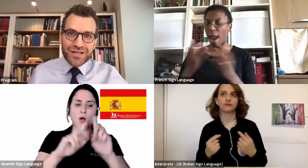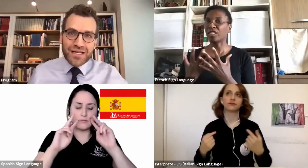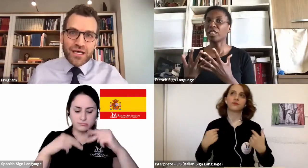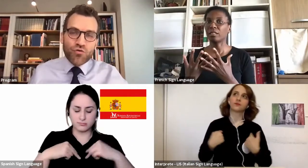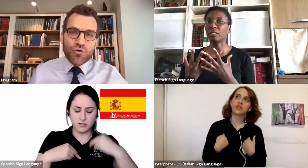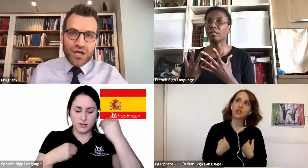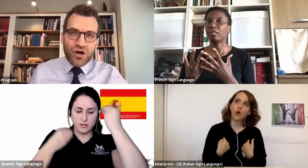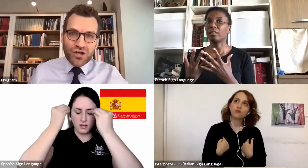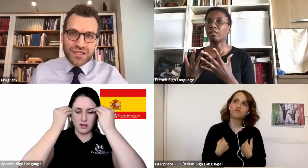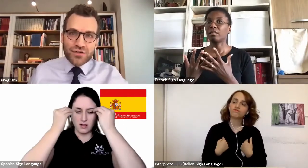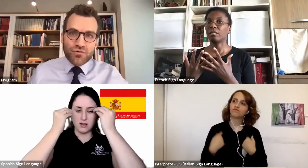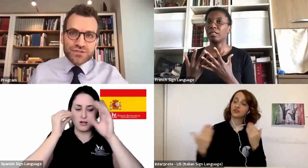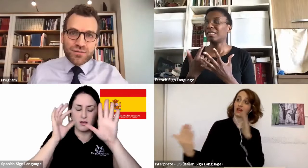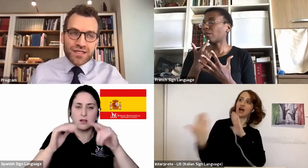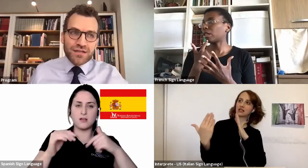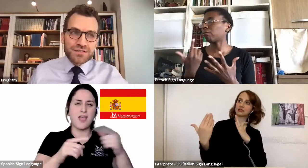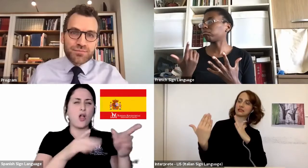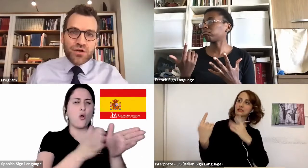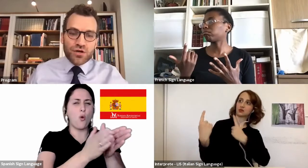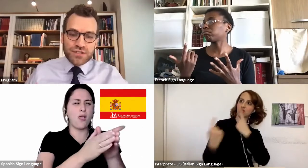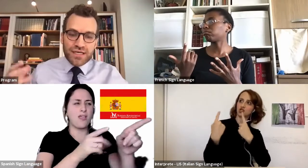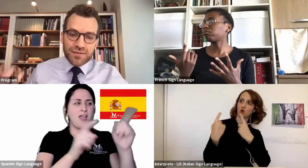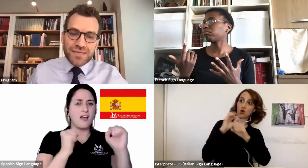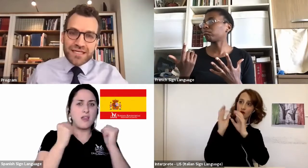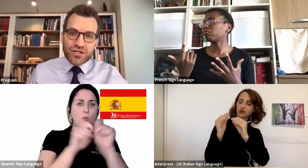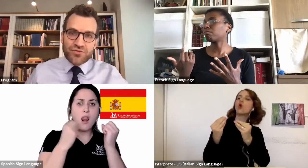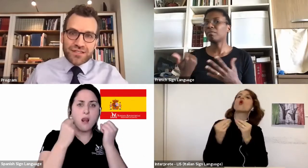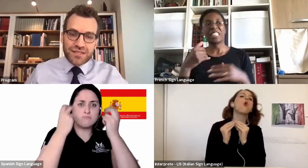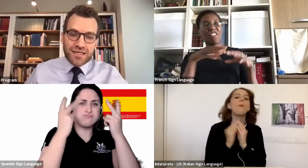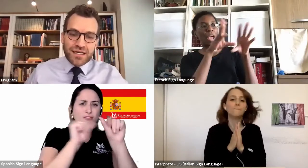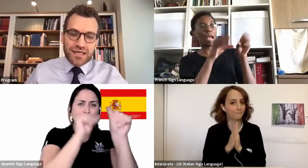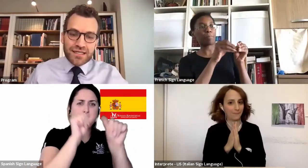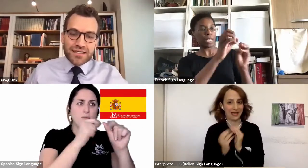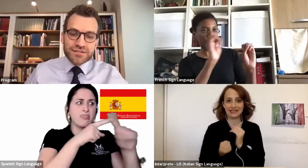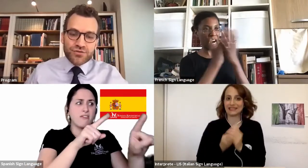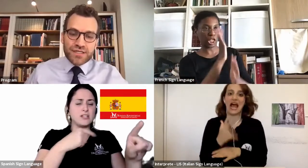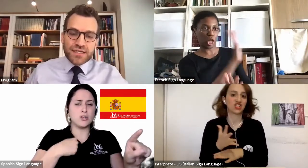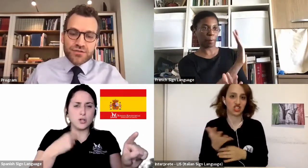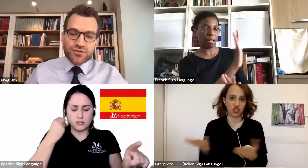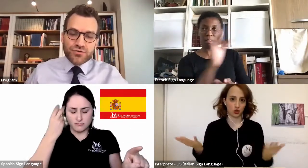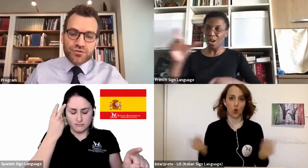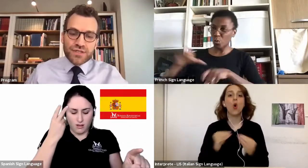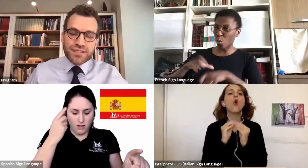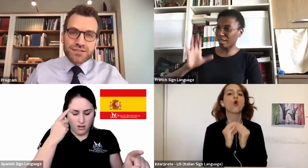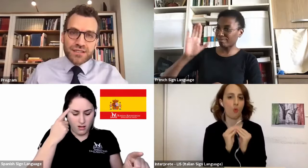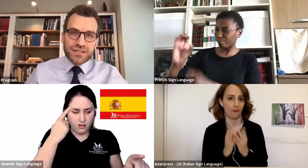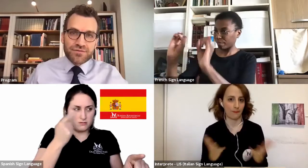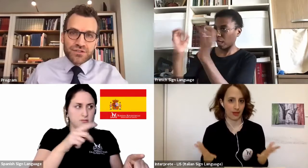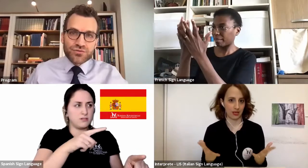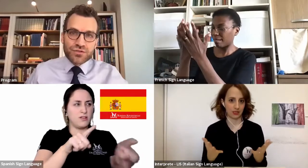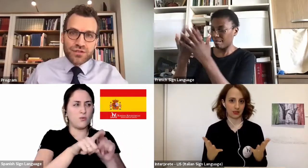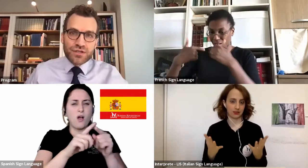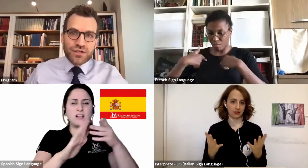or my colleague or someone else, because the meaning of it is unique to to each